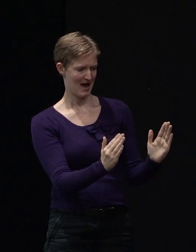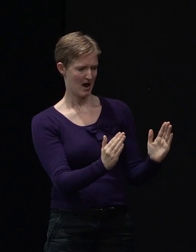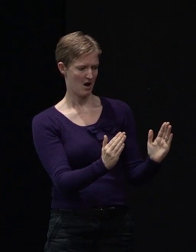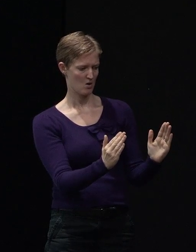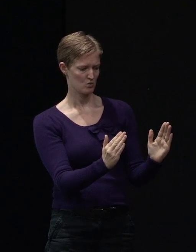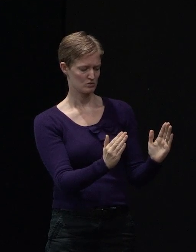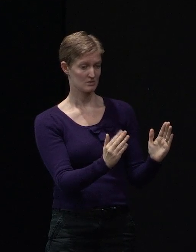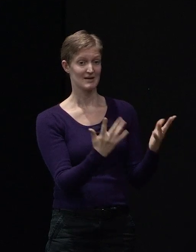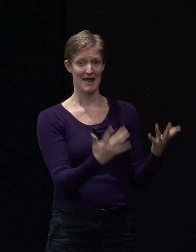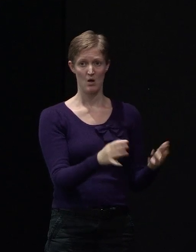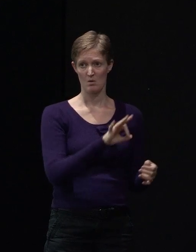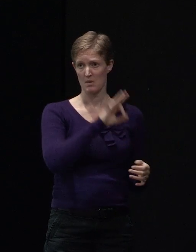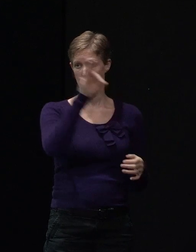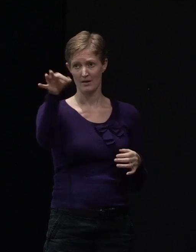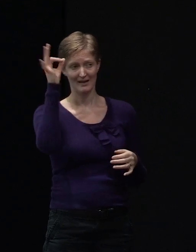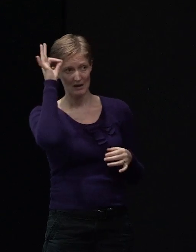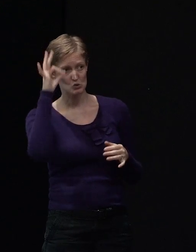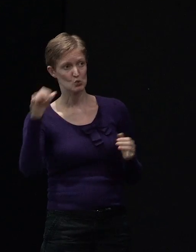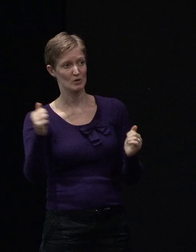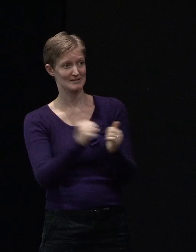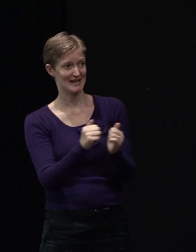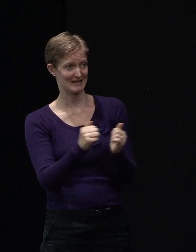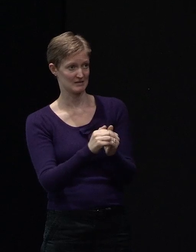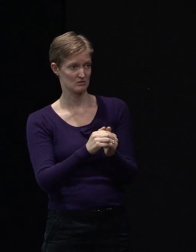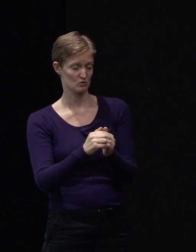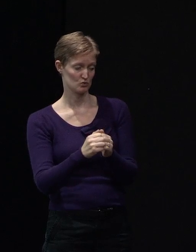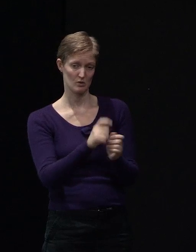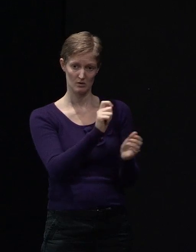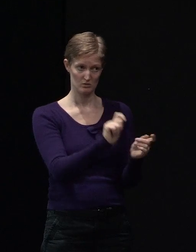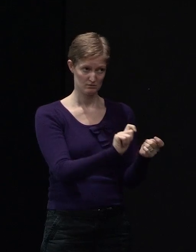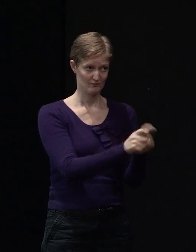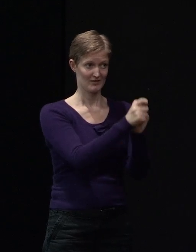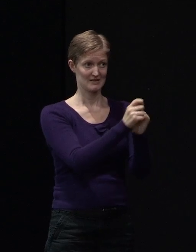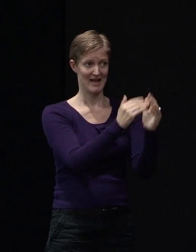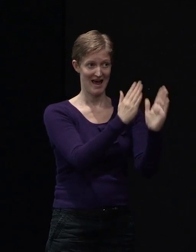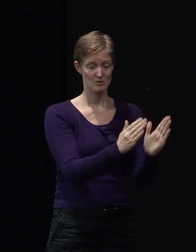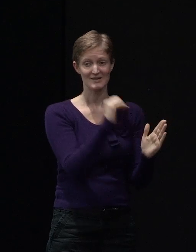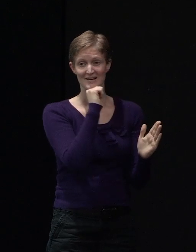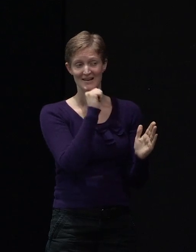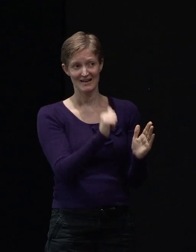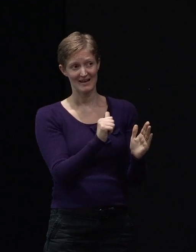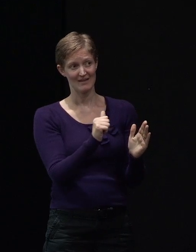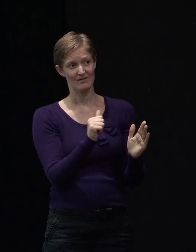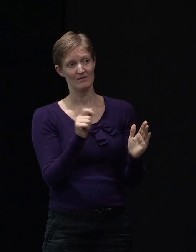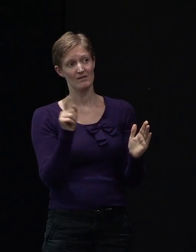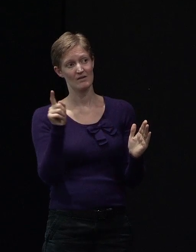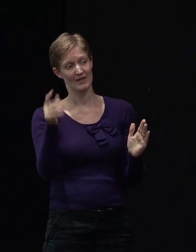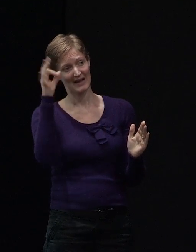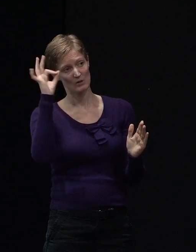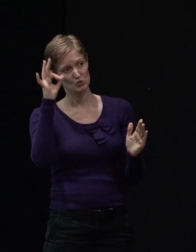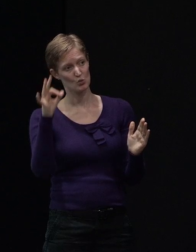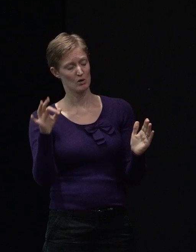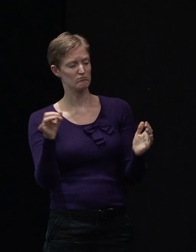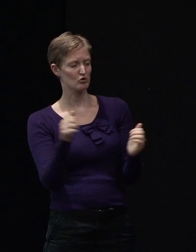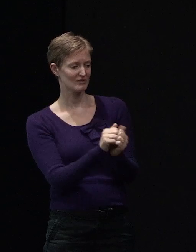council for consent at the moment, if that gets approved by council before this data and we find that there's a difference